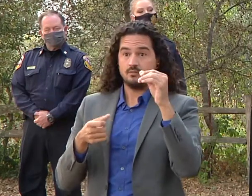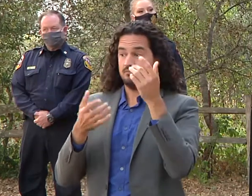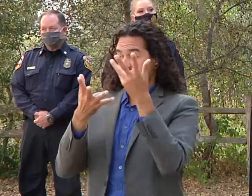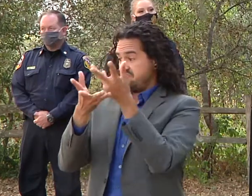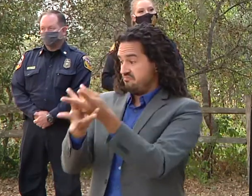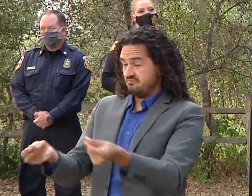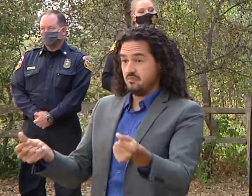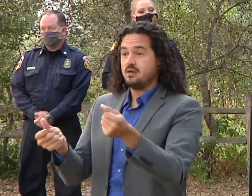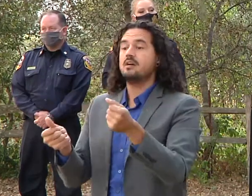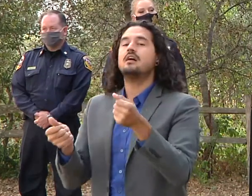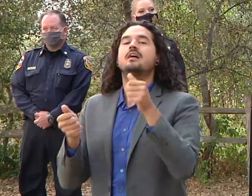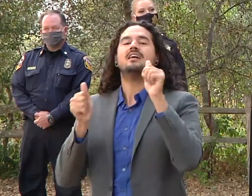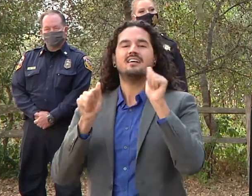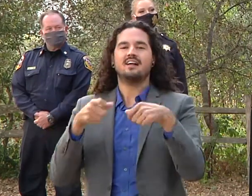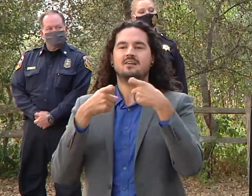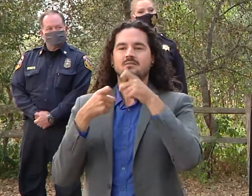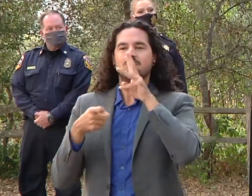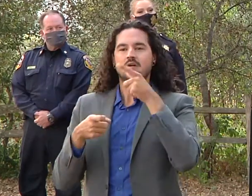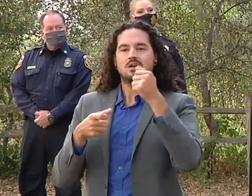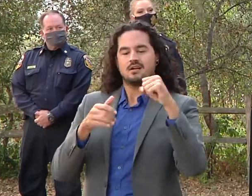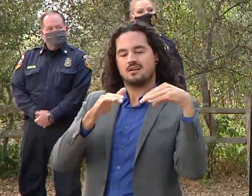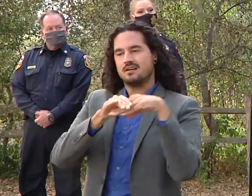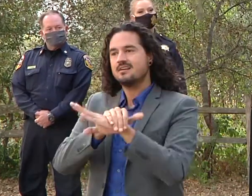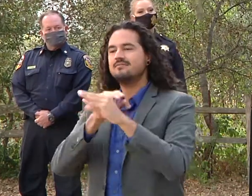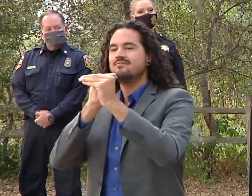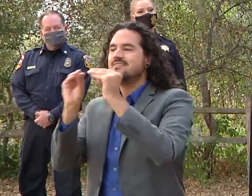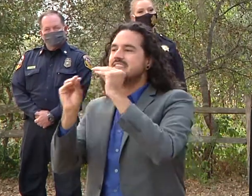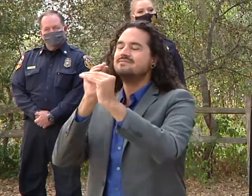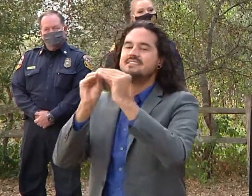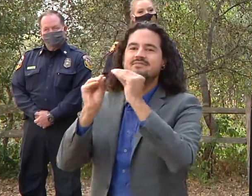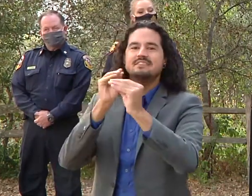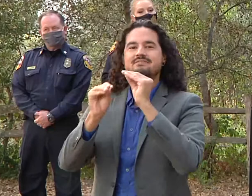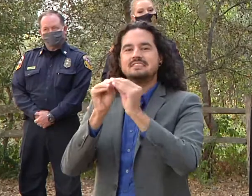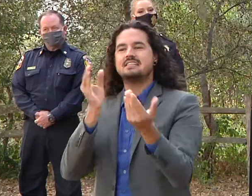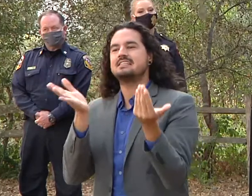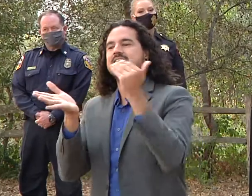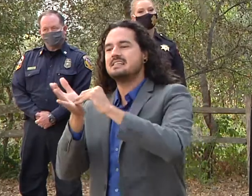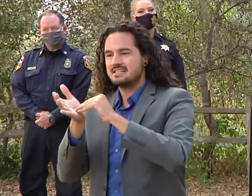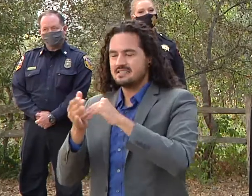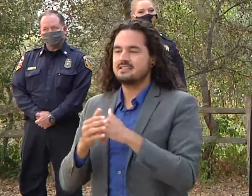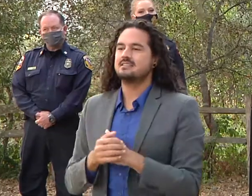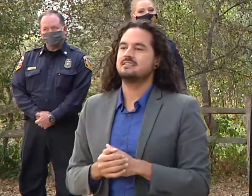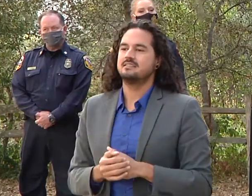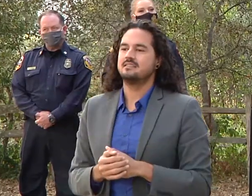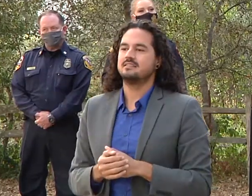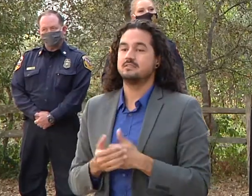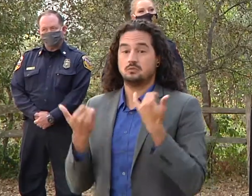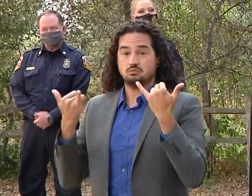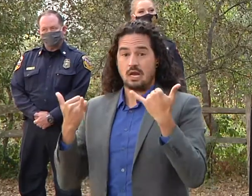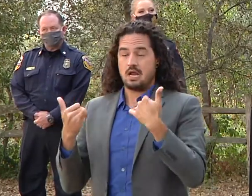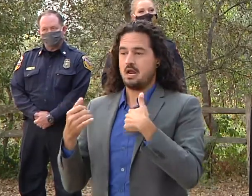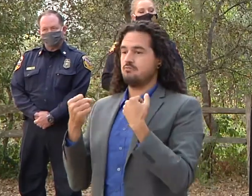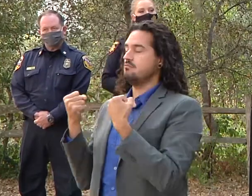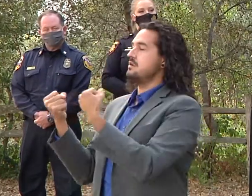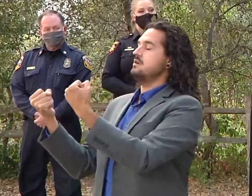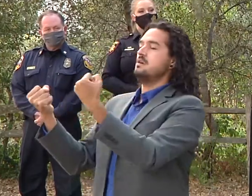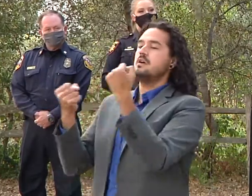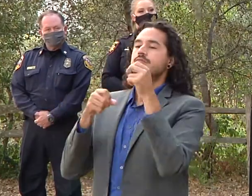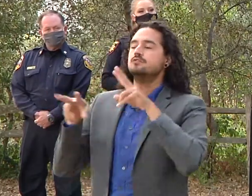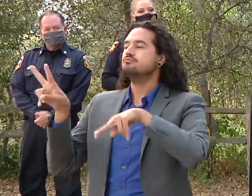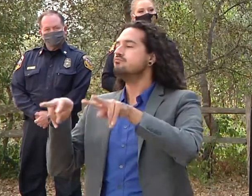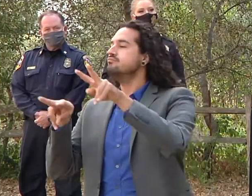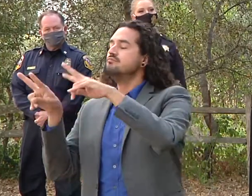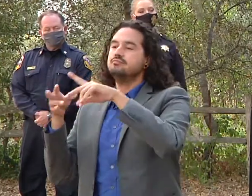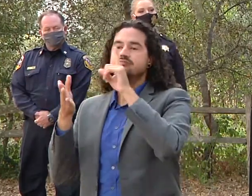today you know we we drove around we drove throughout the county and so and really what we saw was that this area that's that's